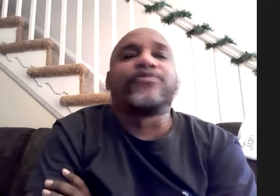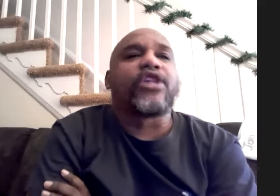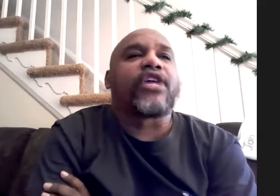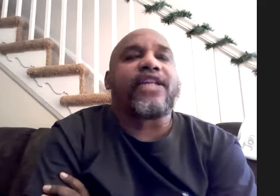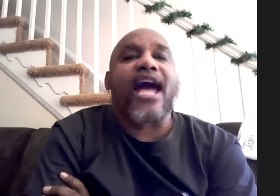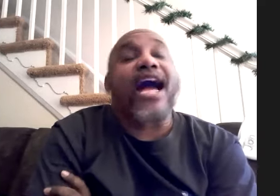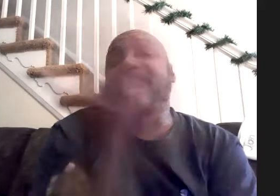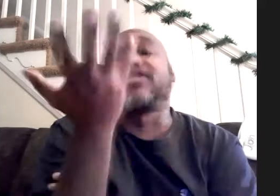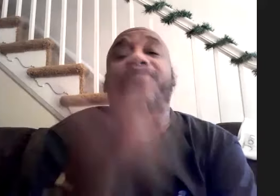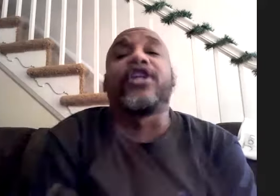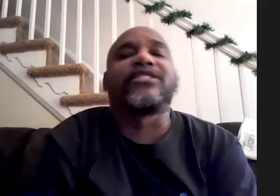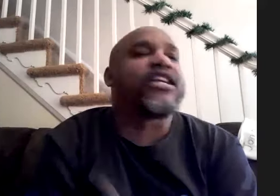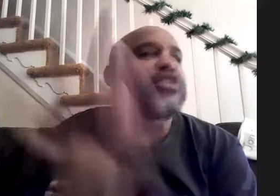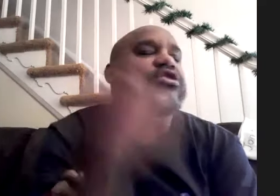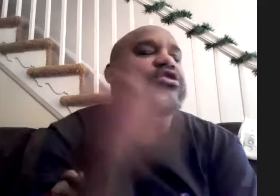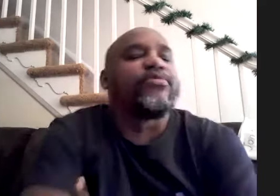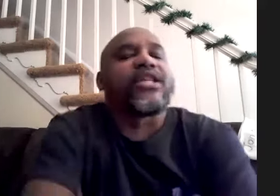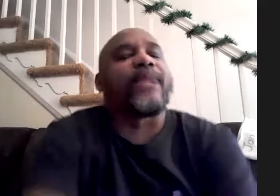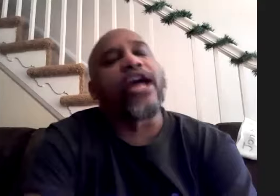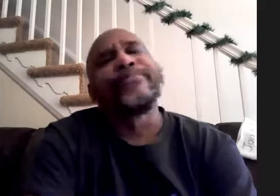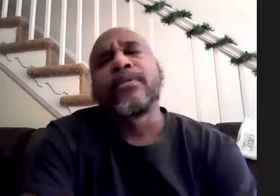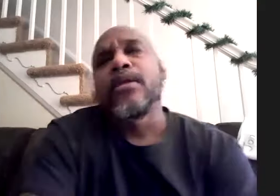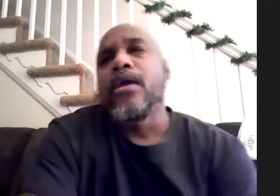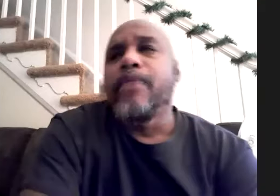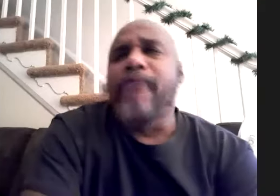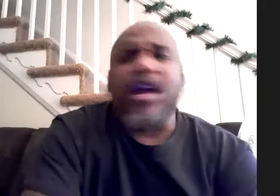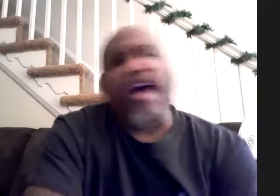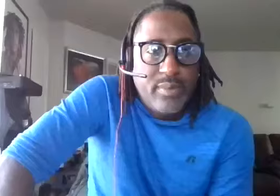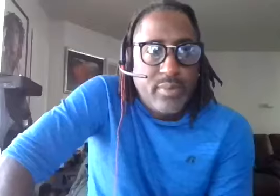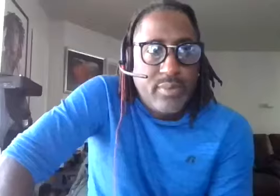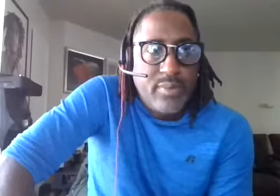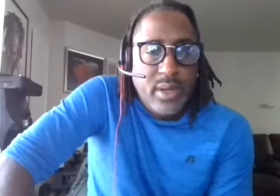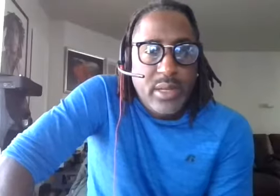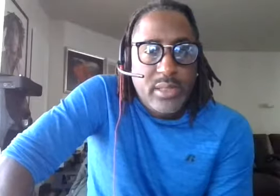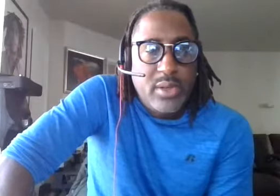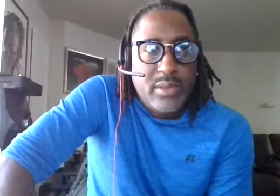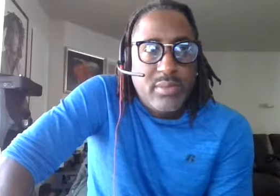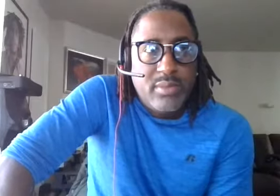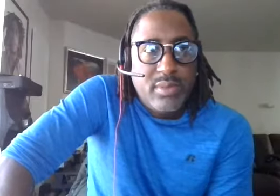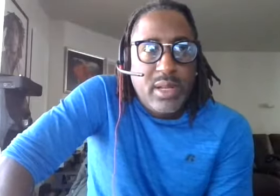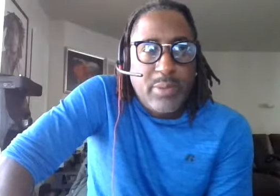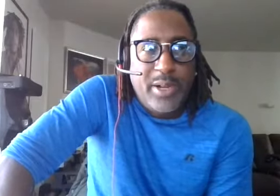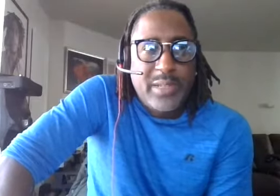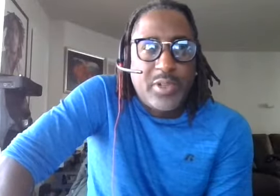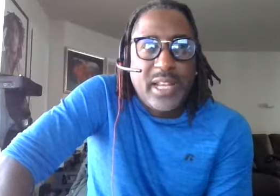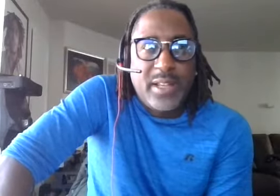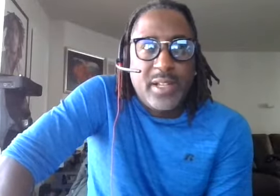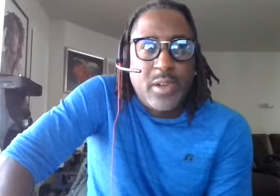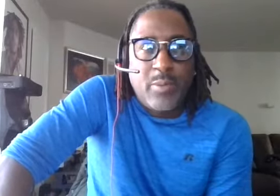turkey and i actually it's funny you mentioned that because those are the symbols that i play but yeah so the baltimore scene are